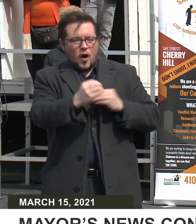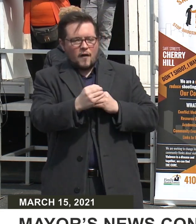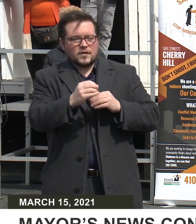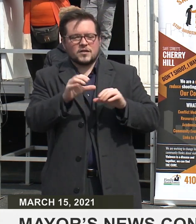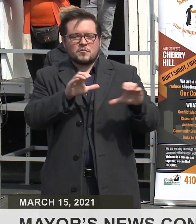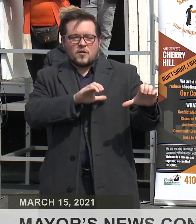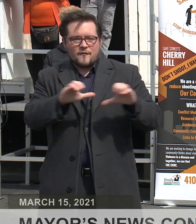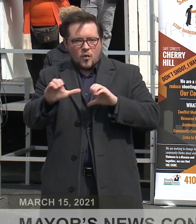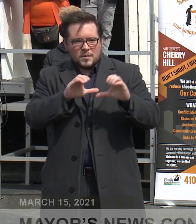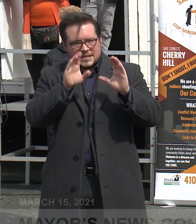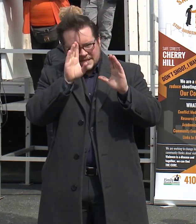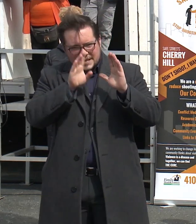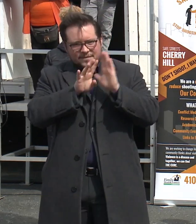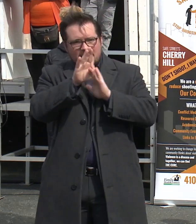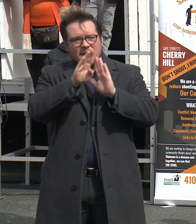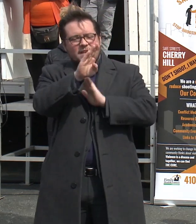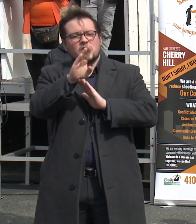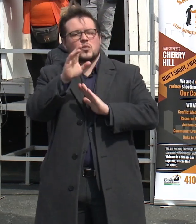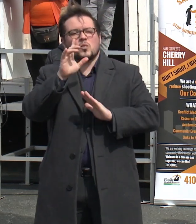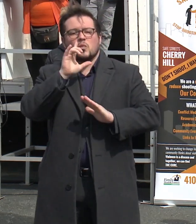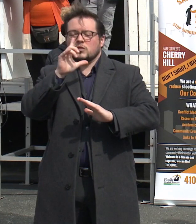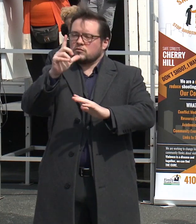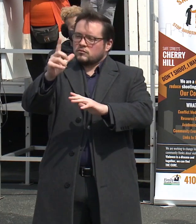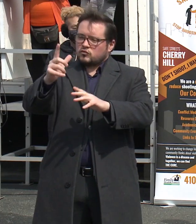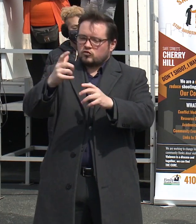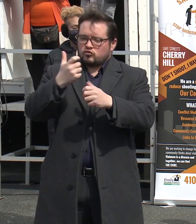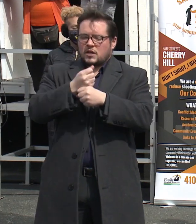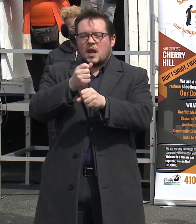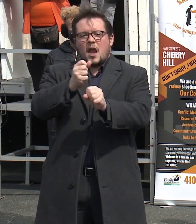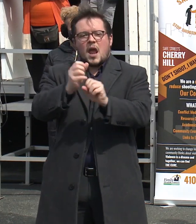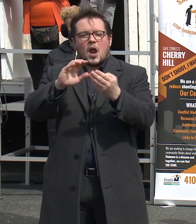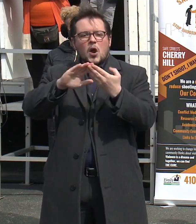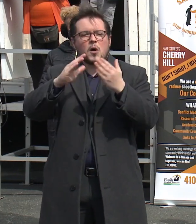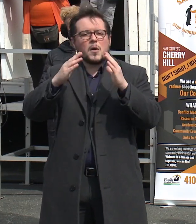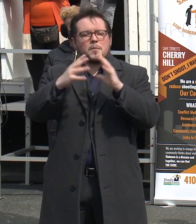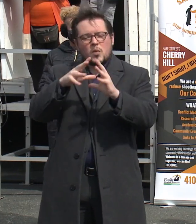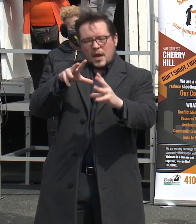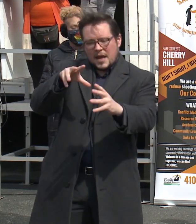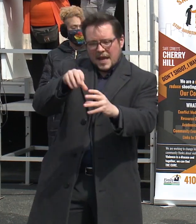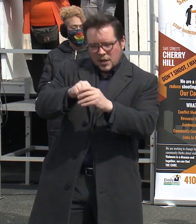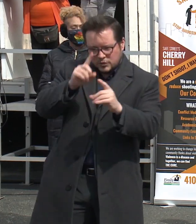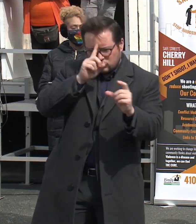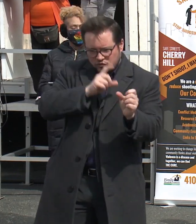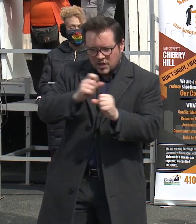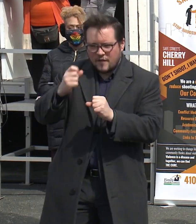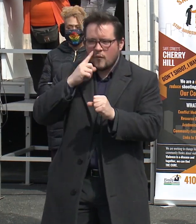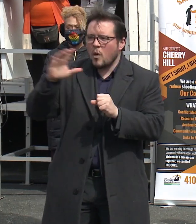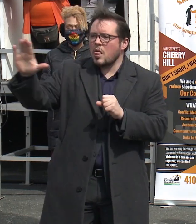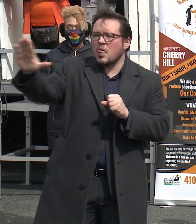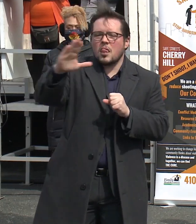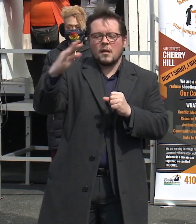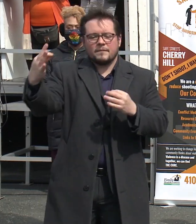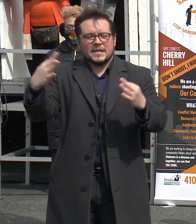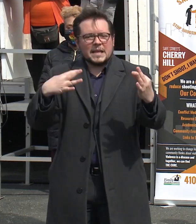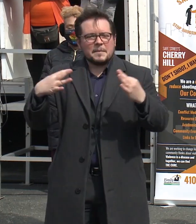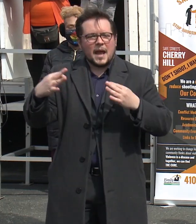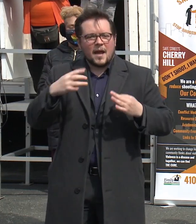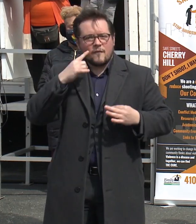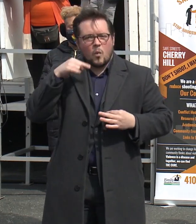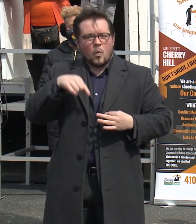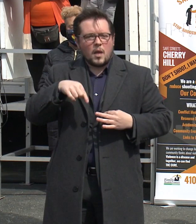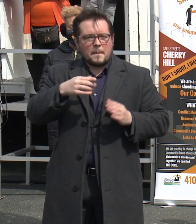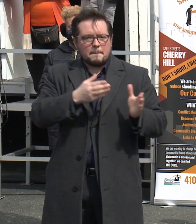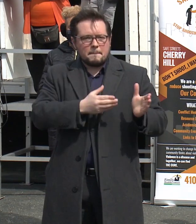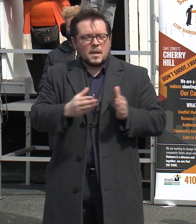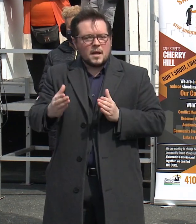enlisted to support the drafting of a community engagement strategy for public comment on the framework. On November 12, 2020,